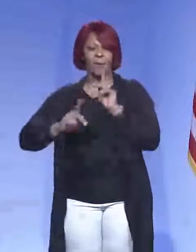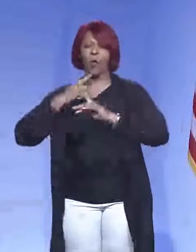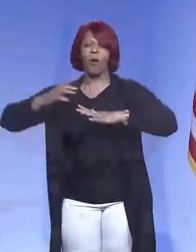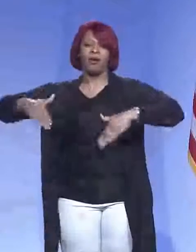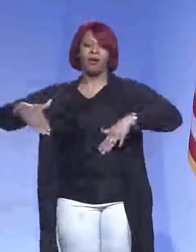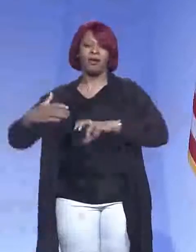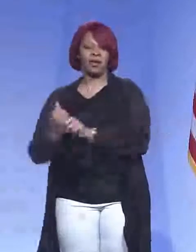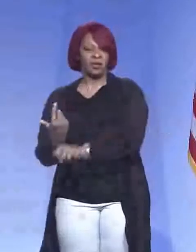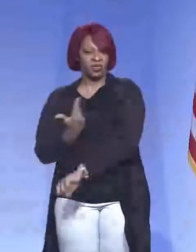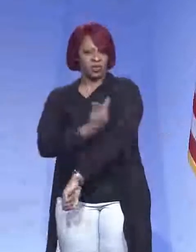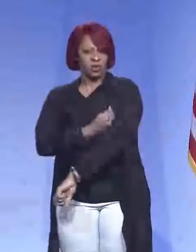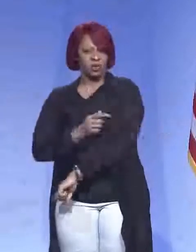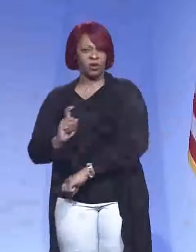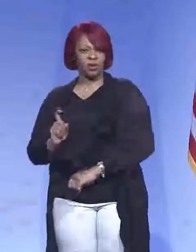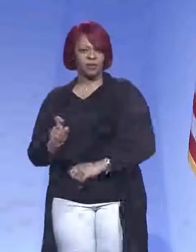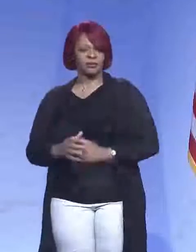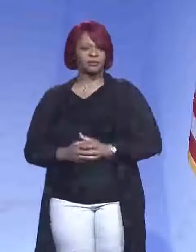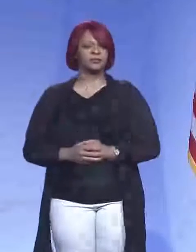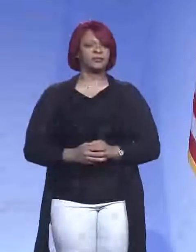not had their chance to get vaccinated?